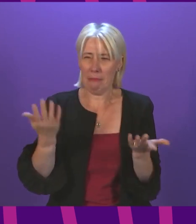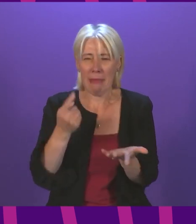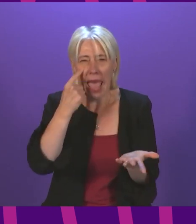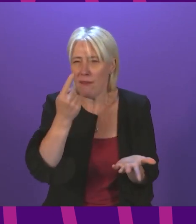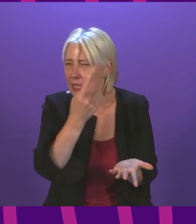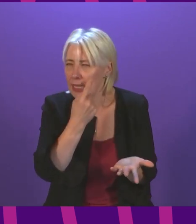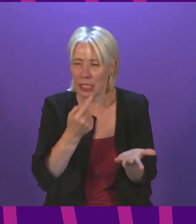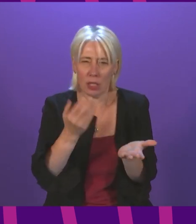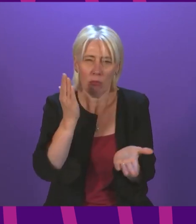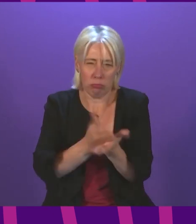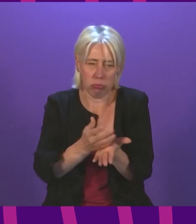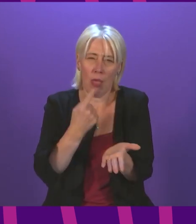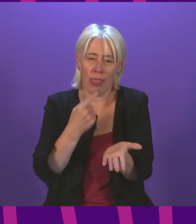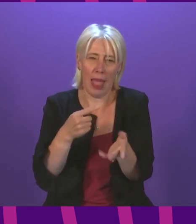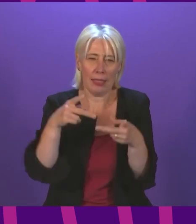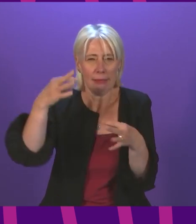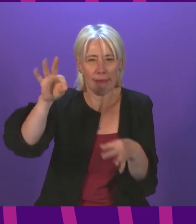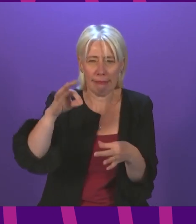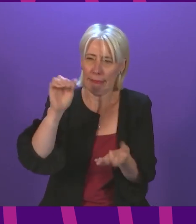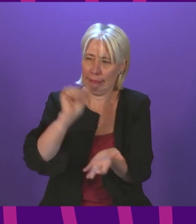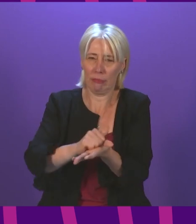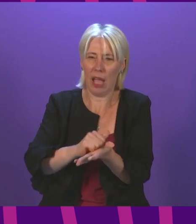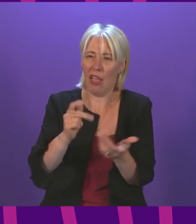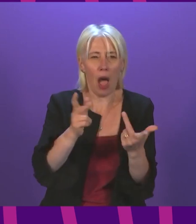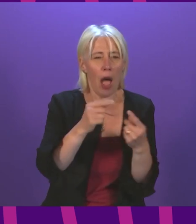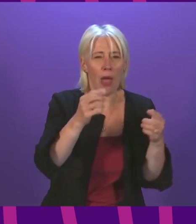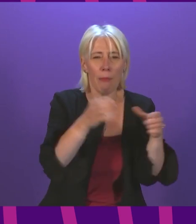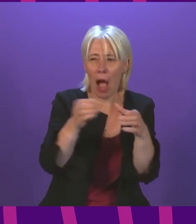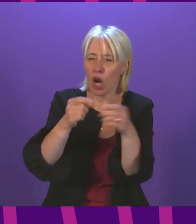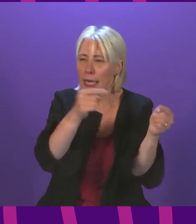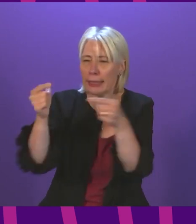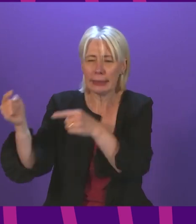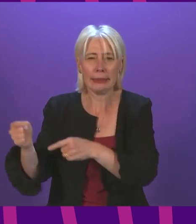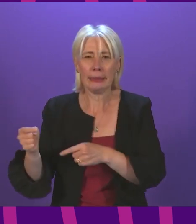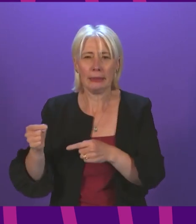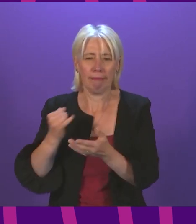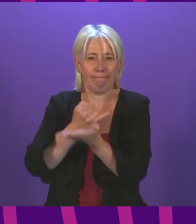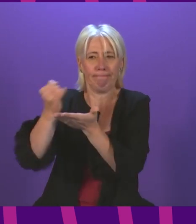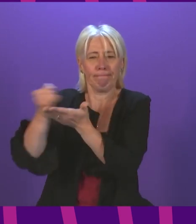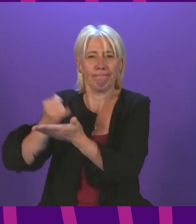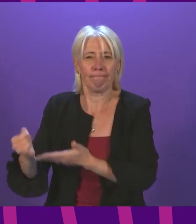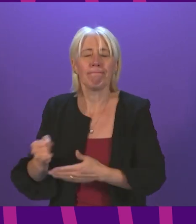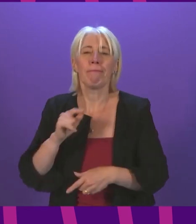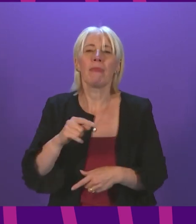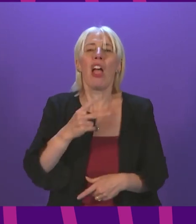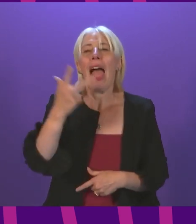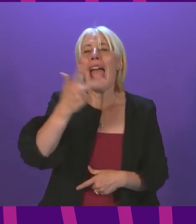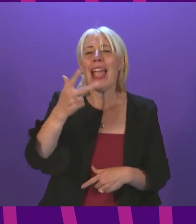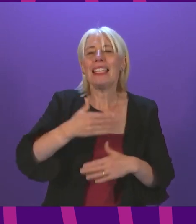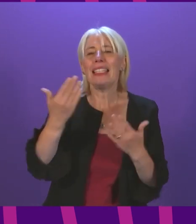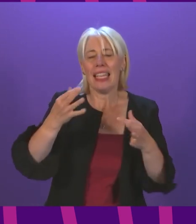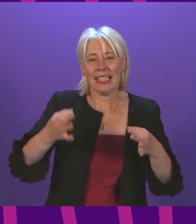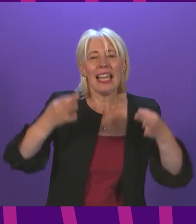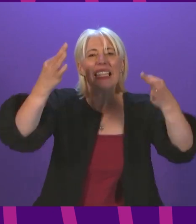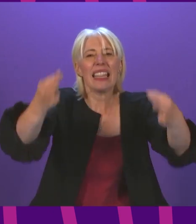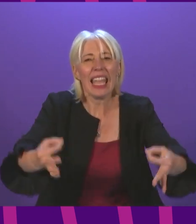for this scheme and every opposition party is opposed to it the 18 day delay in enforcement is an admission that the government and